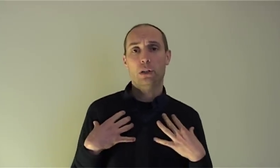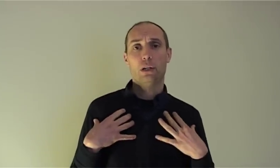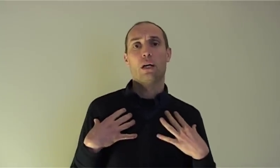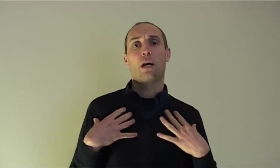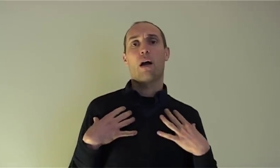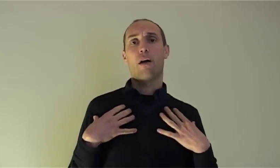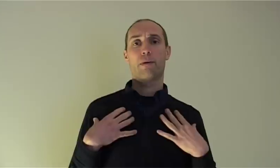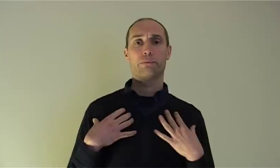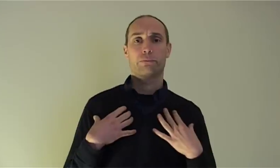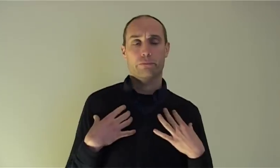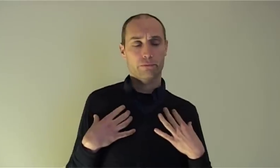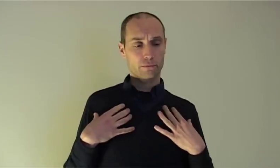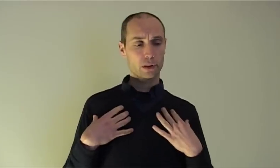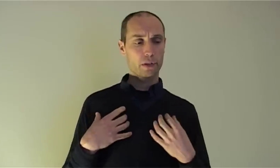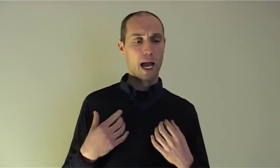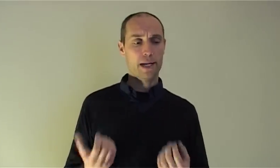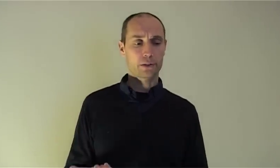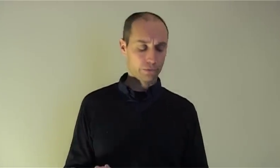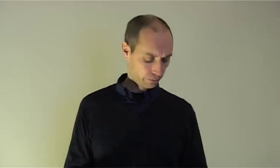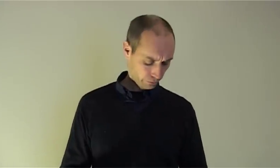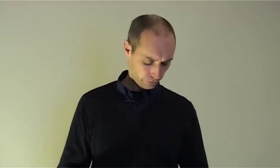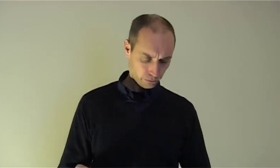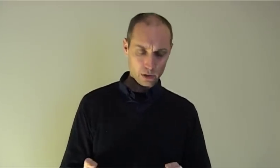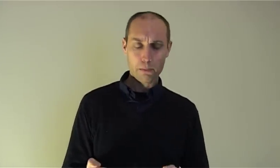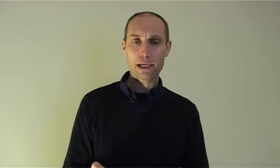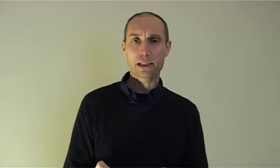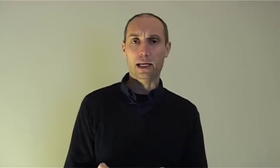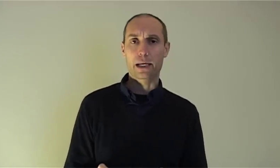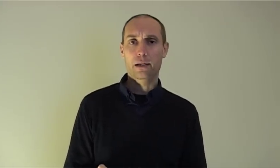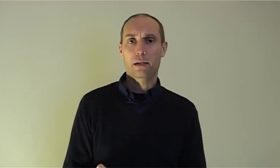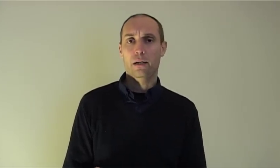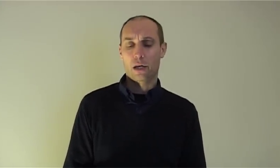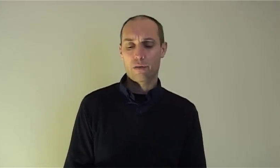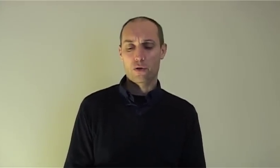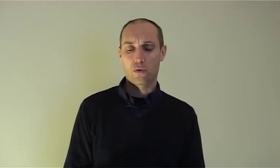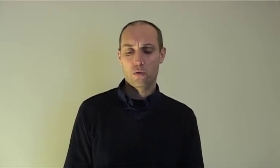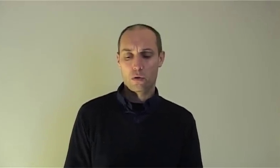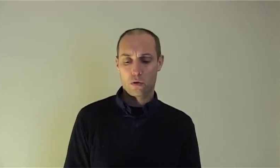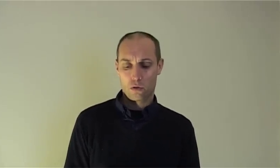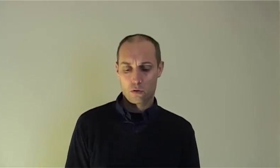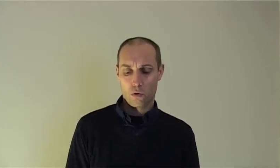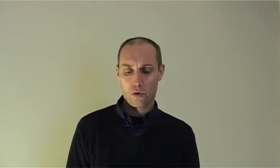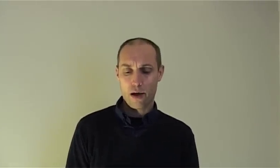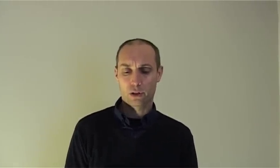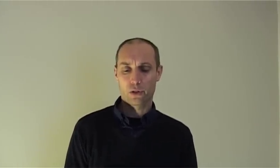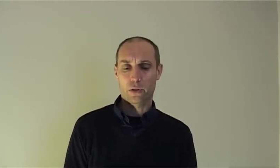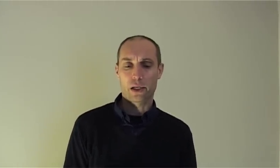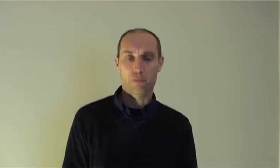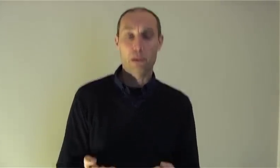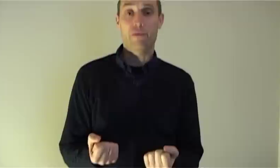and basically if you all you have to do is breathe